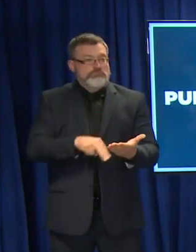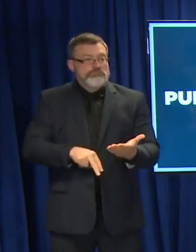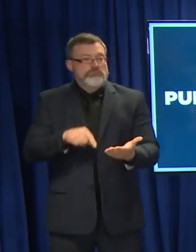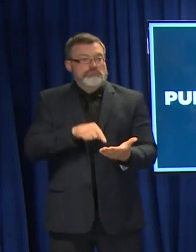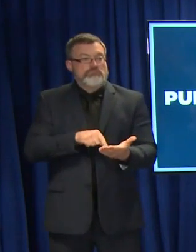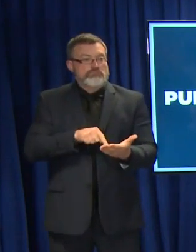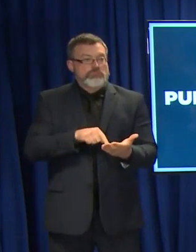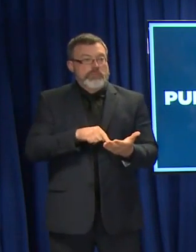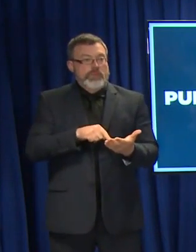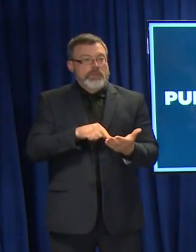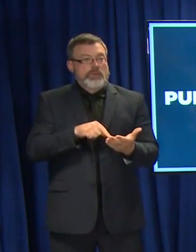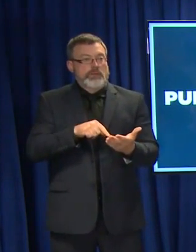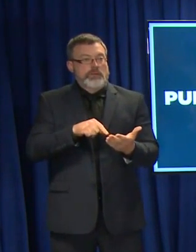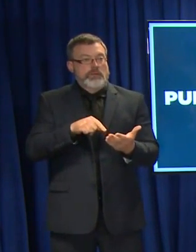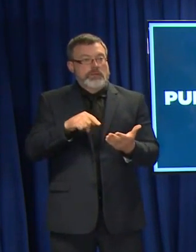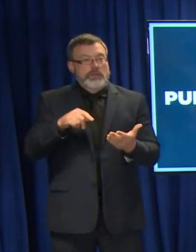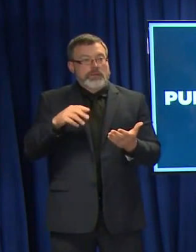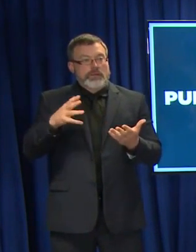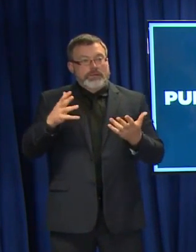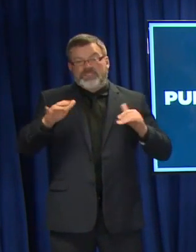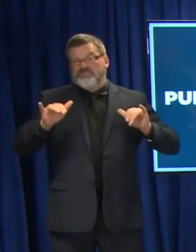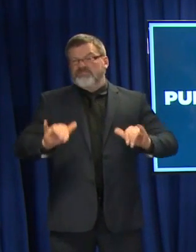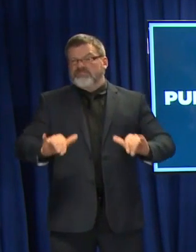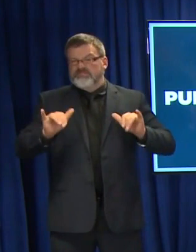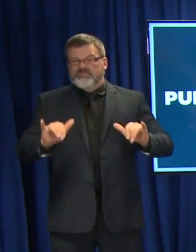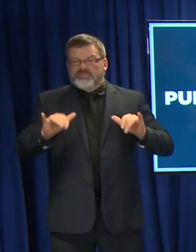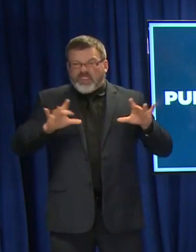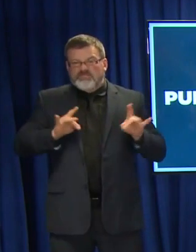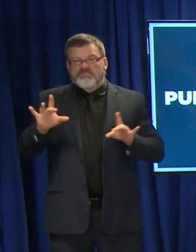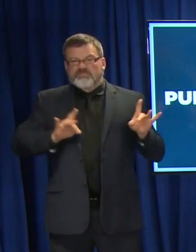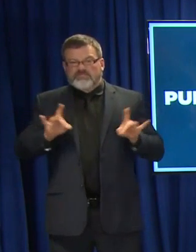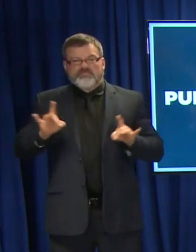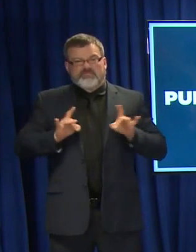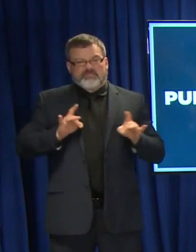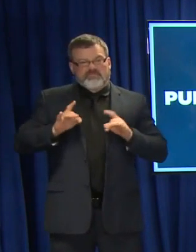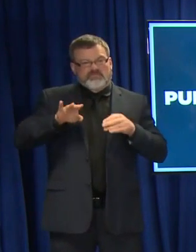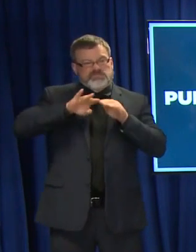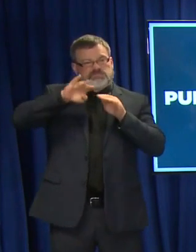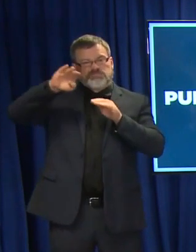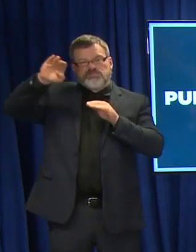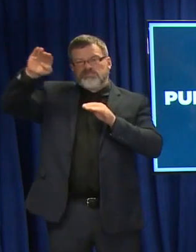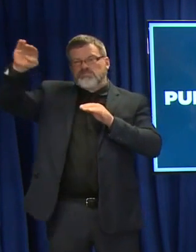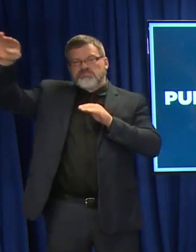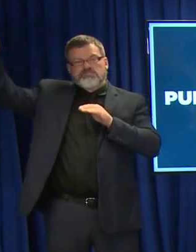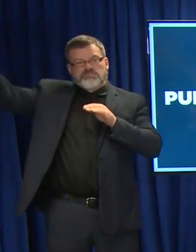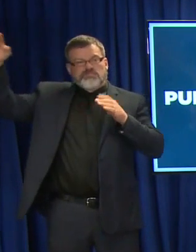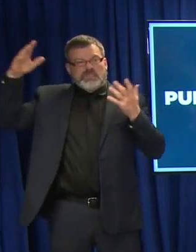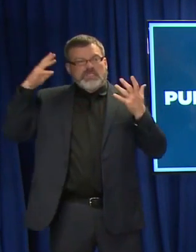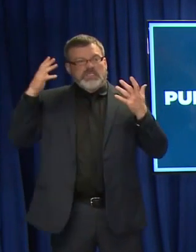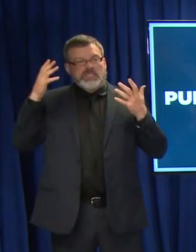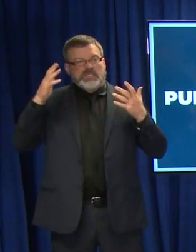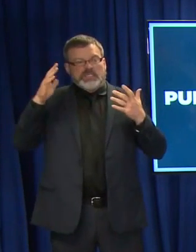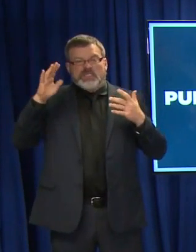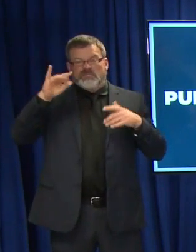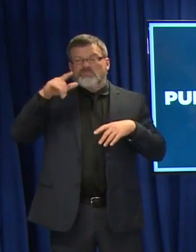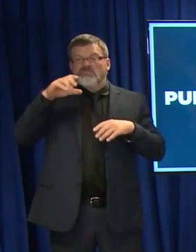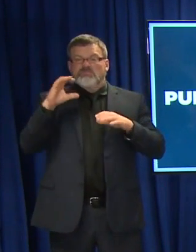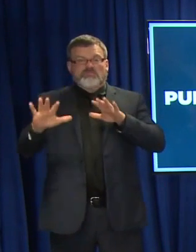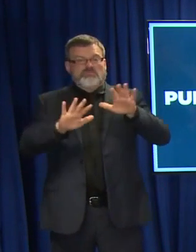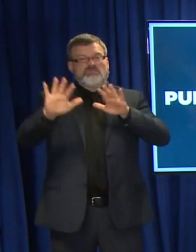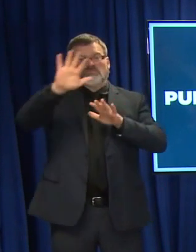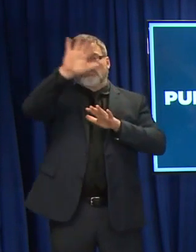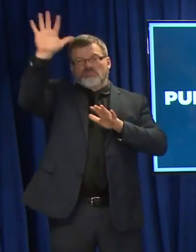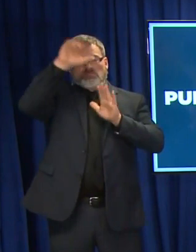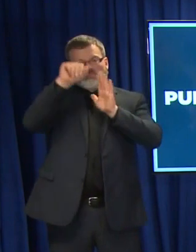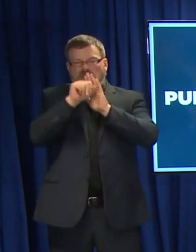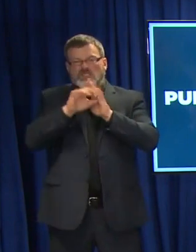to say that we continue to have high levels of COVID-19 in our state and across the different counties. We continue to have